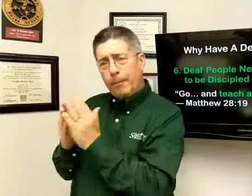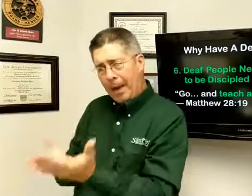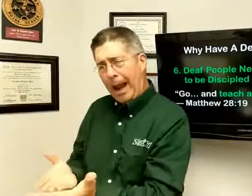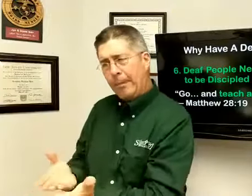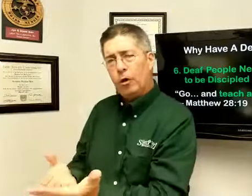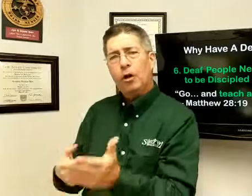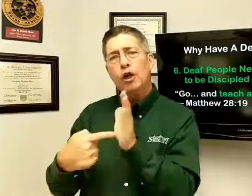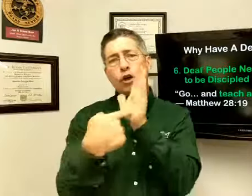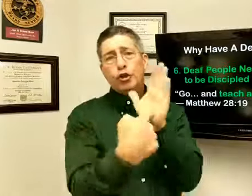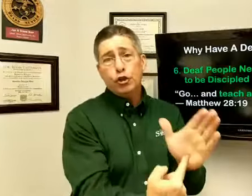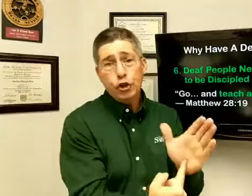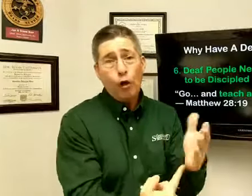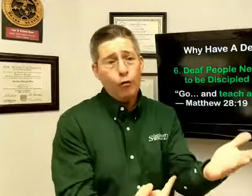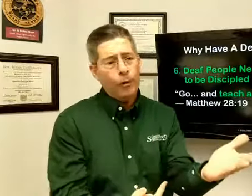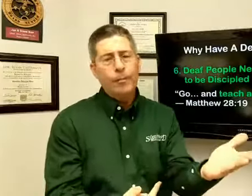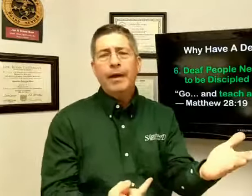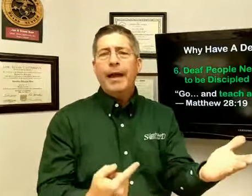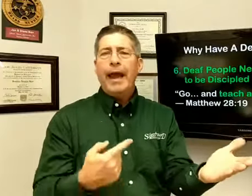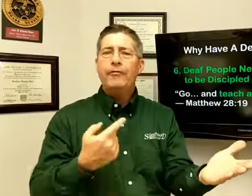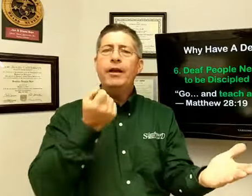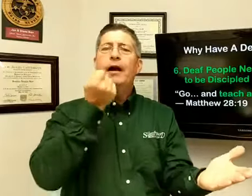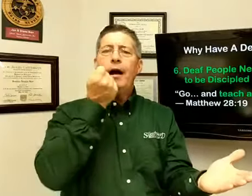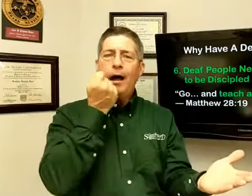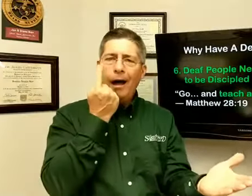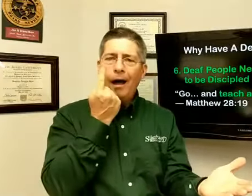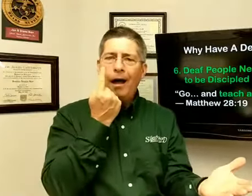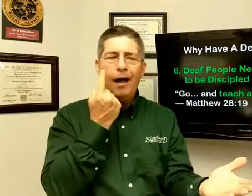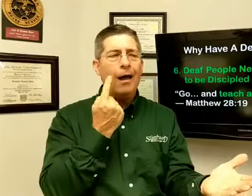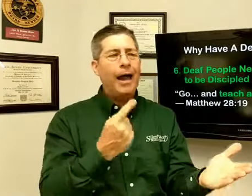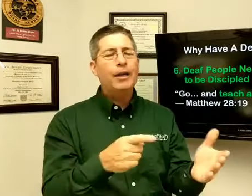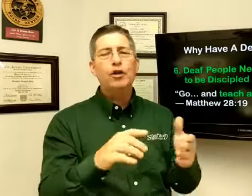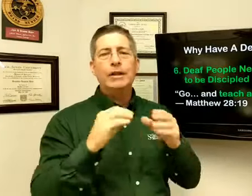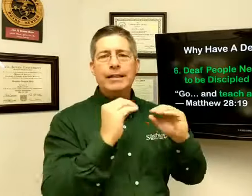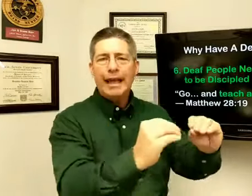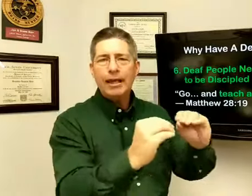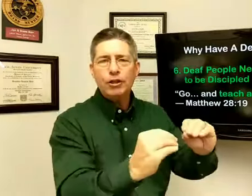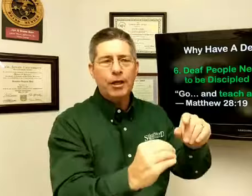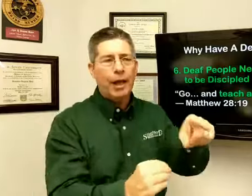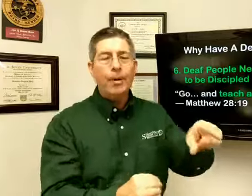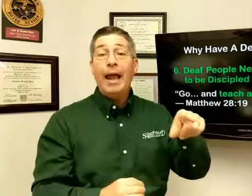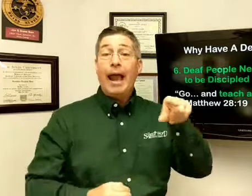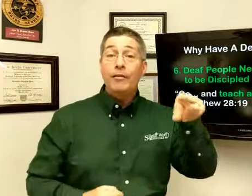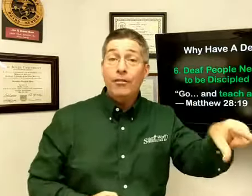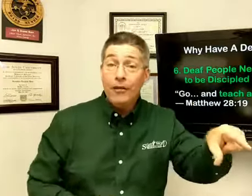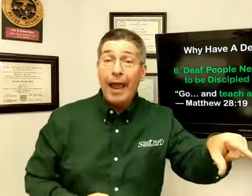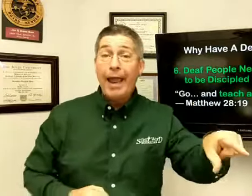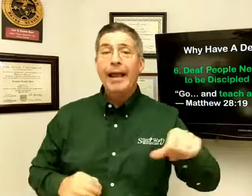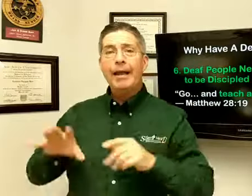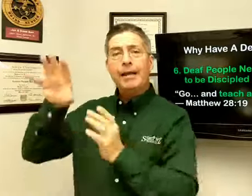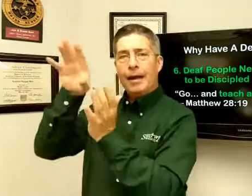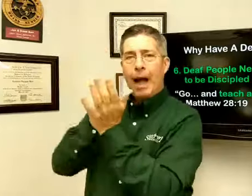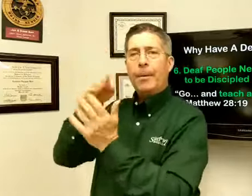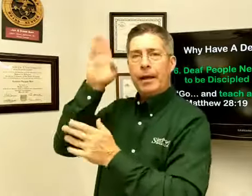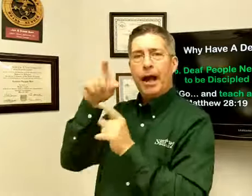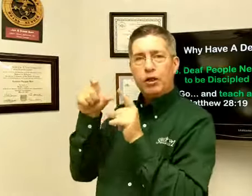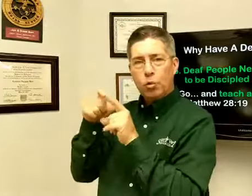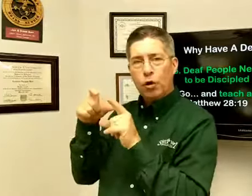Bible to show them, and then, ah, and you can teach them, and then they can copy God's Word